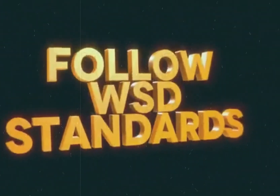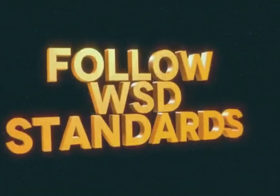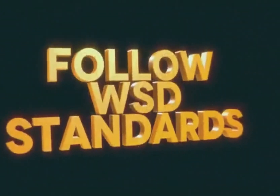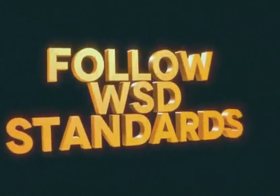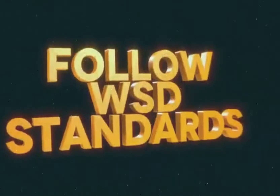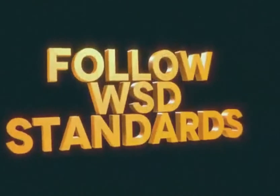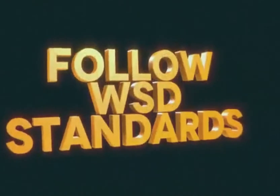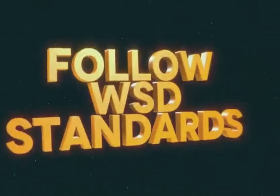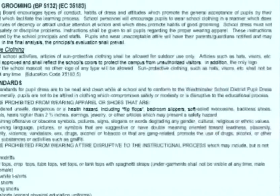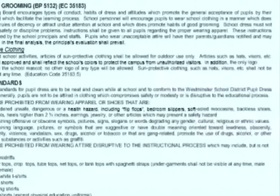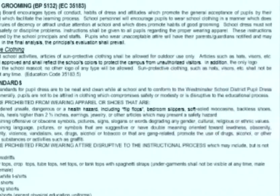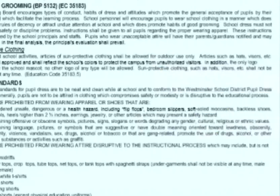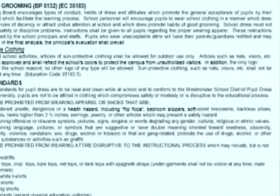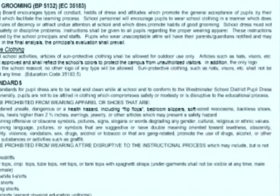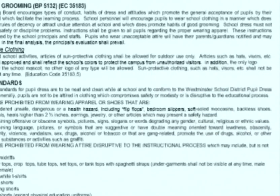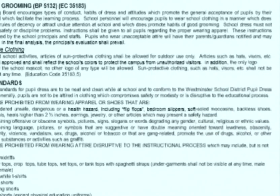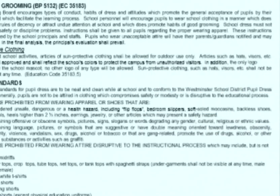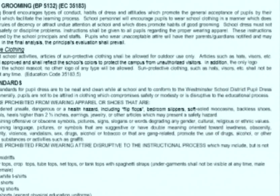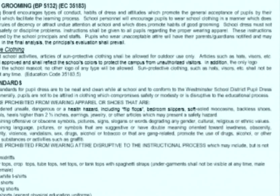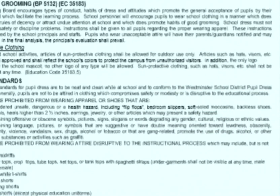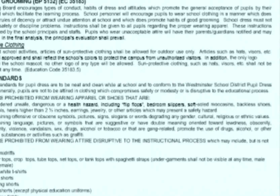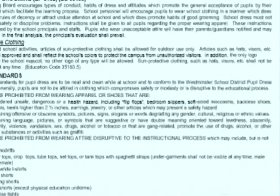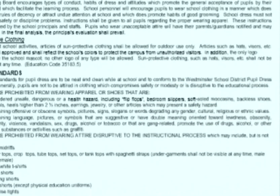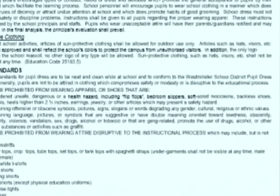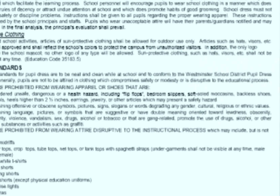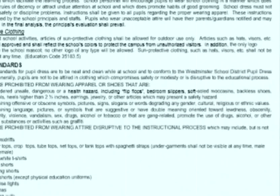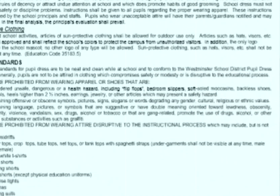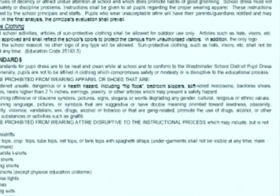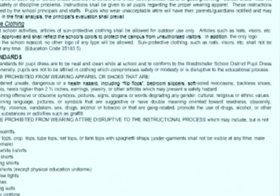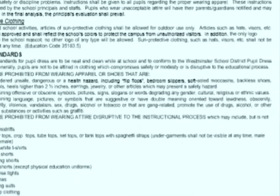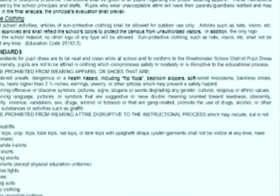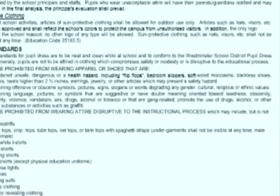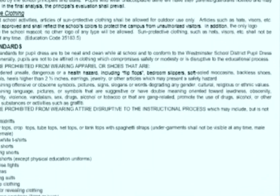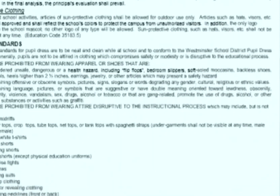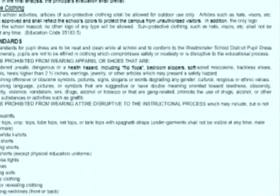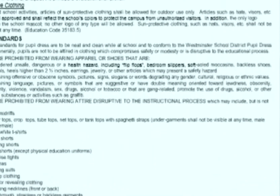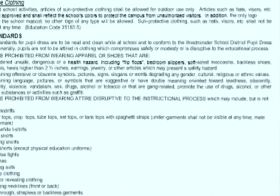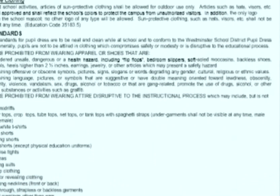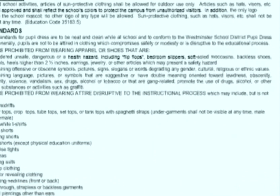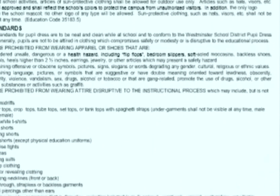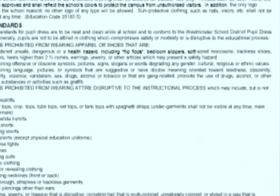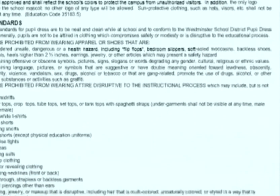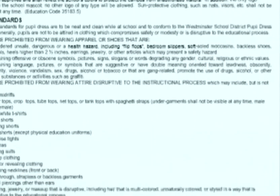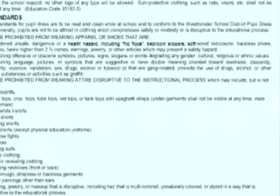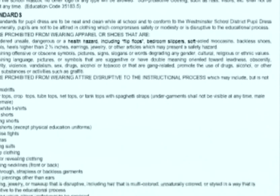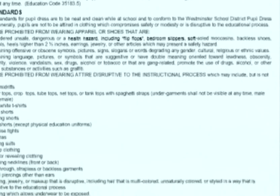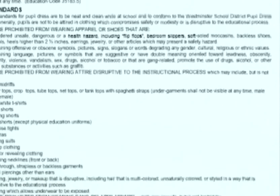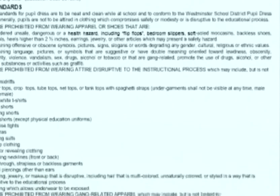school district dress standards listed on page five of the parent student rights and responsibilities handbook